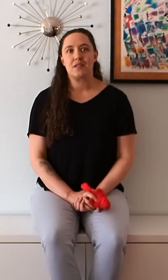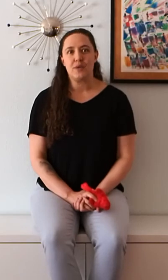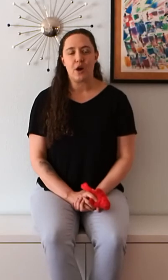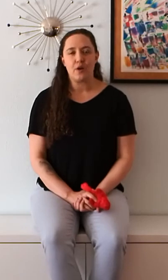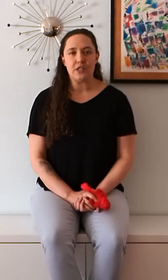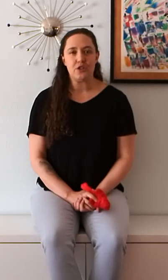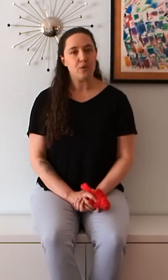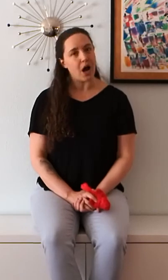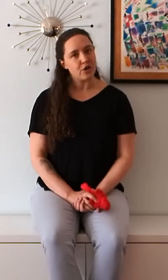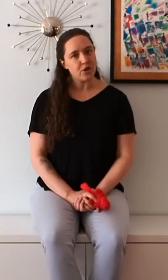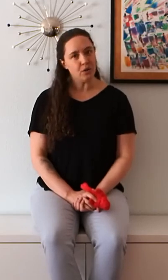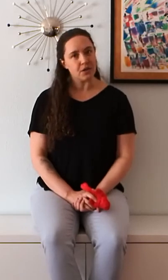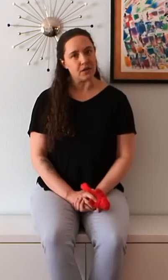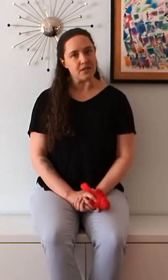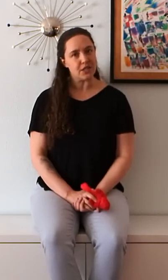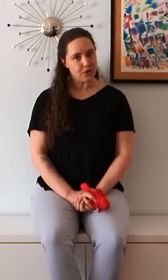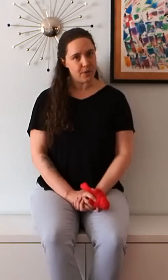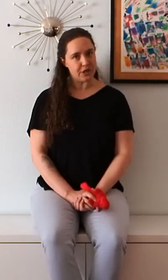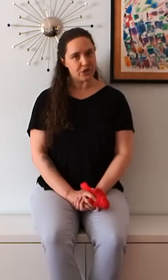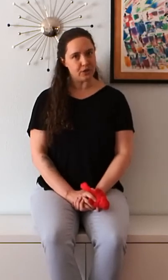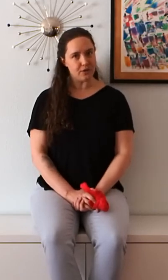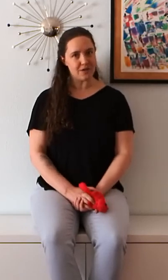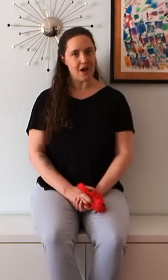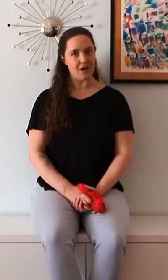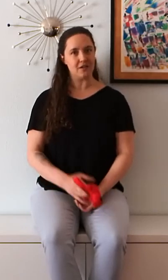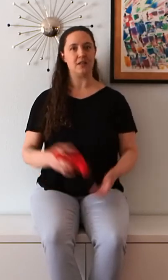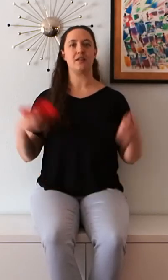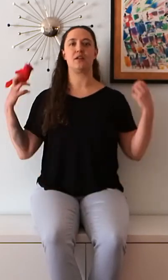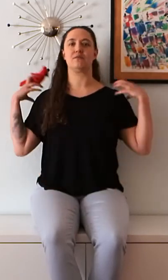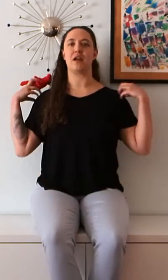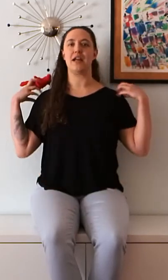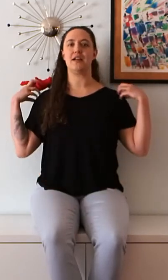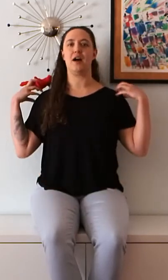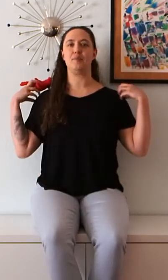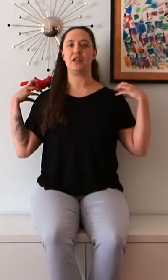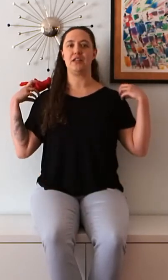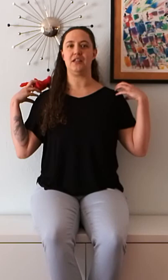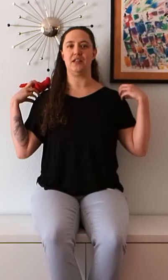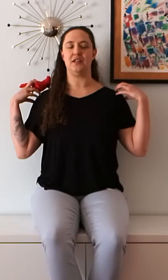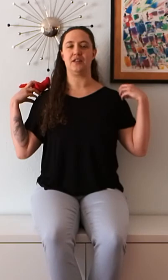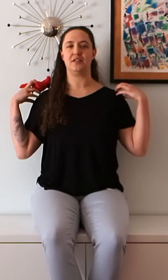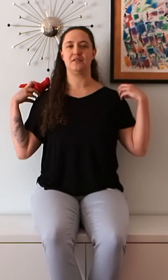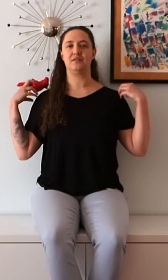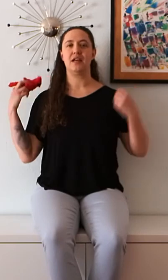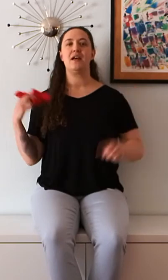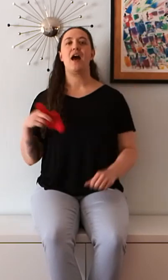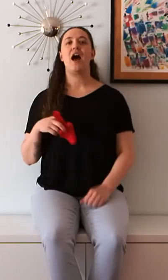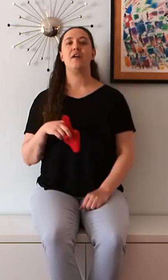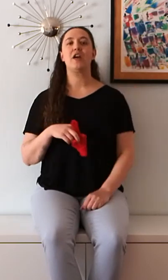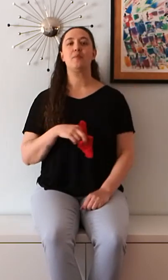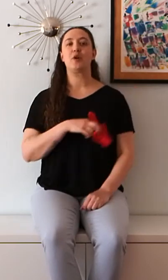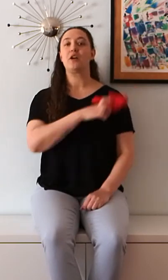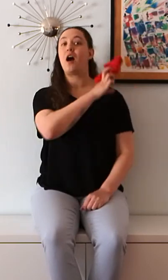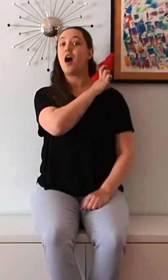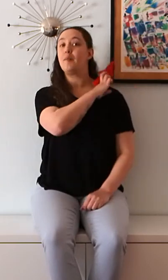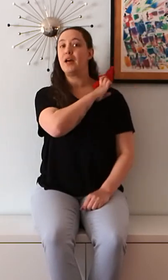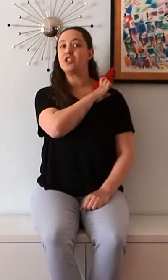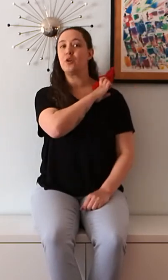we are going to do our shoulders. Do you know where your shoulders are? They're right up here. I've got a bird on my shoulder.